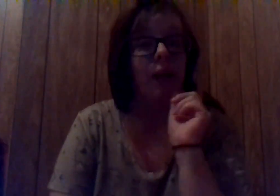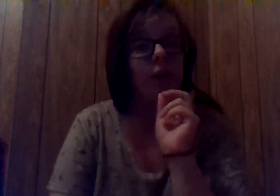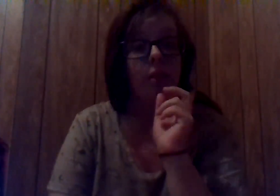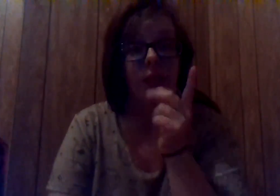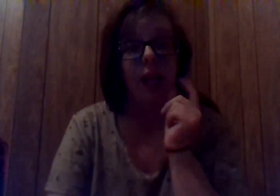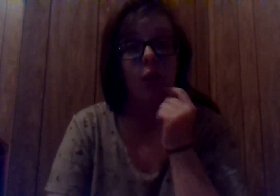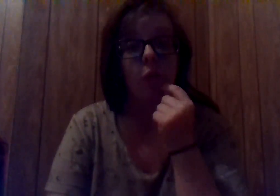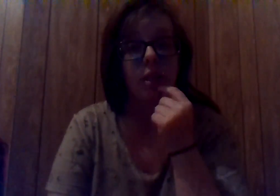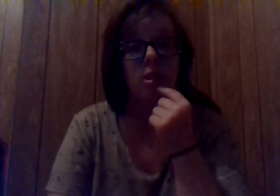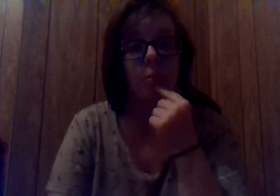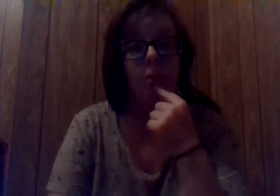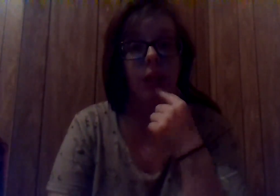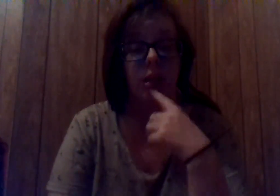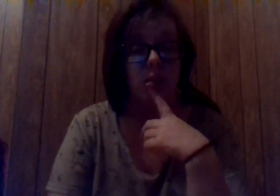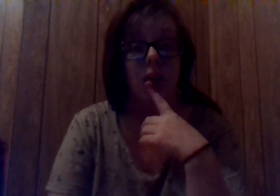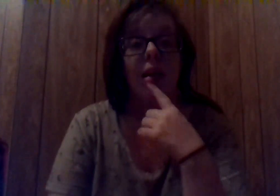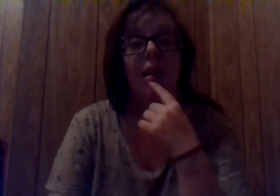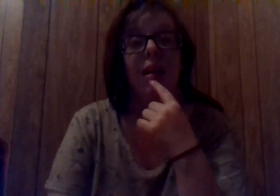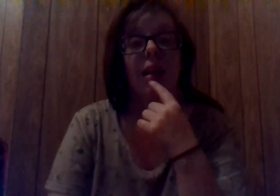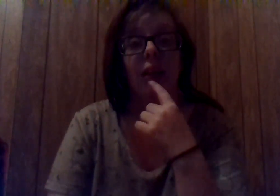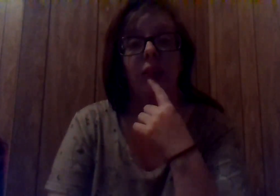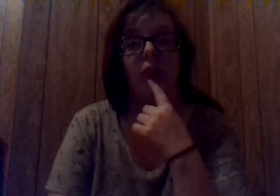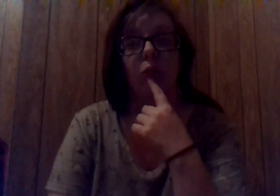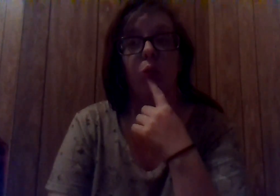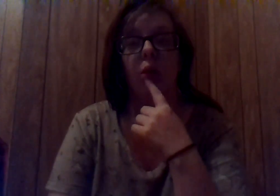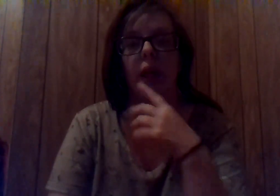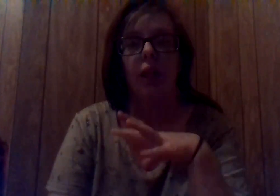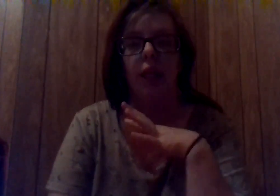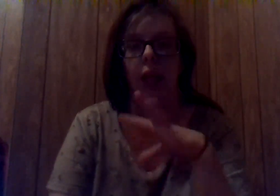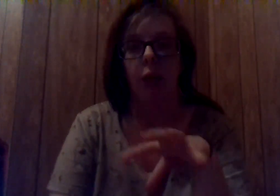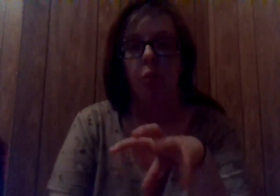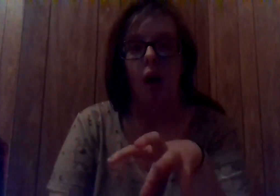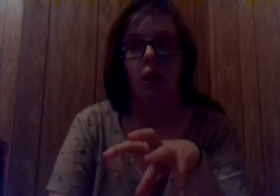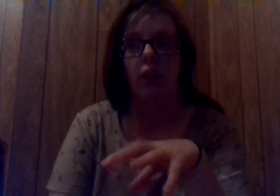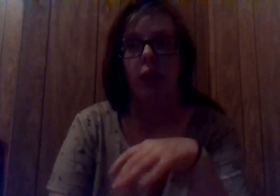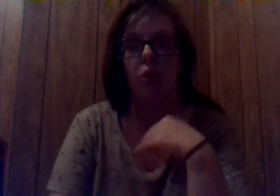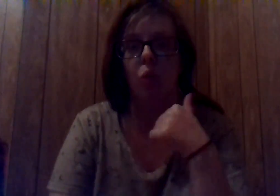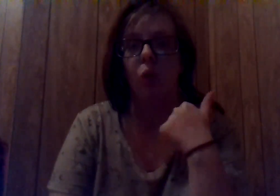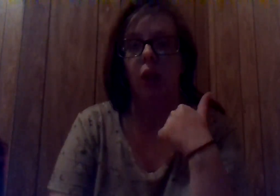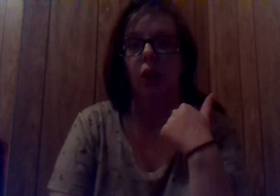think I know what this company is, it's for like the Yeti products, like coolers,